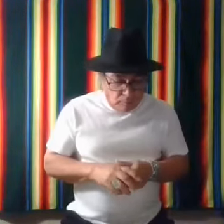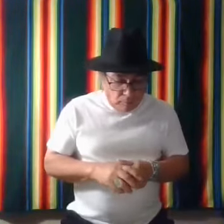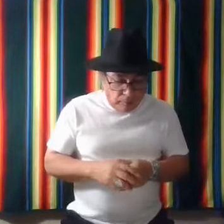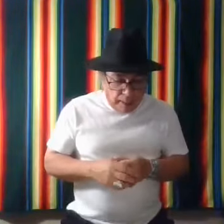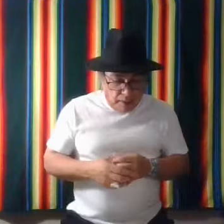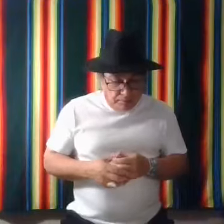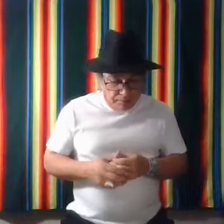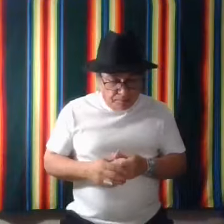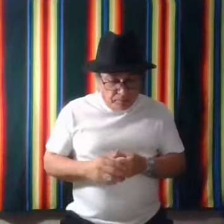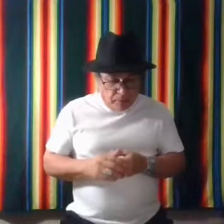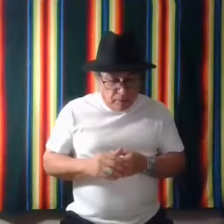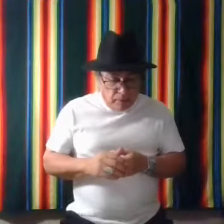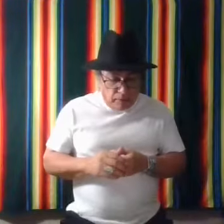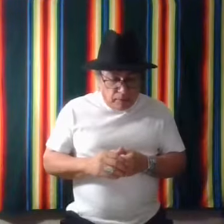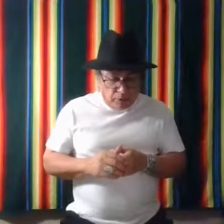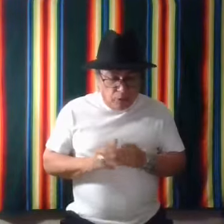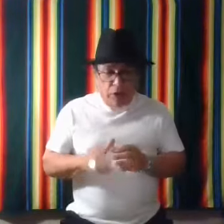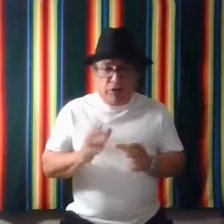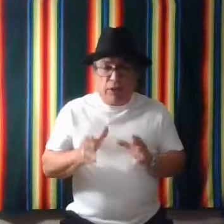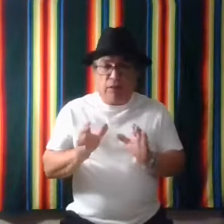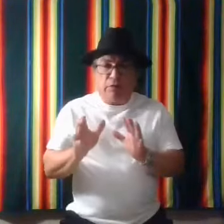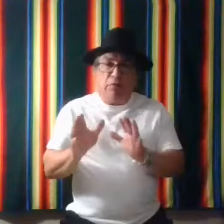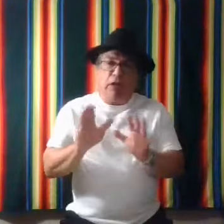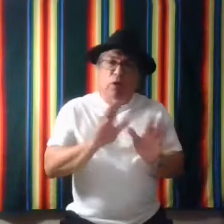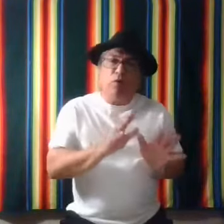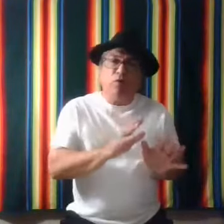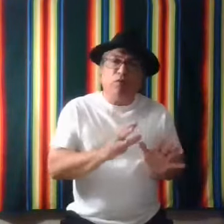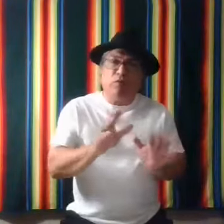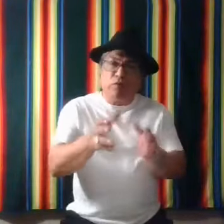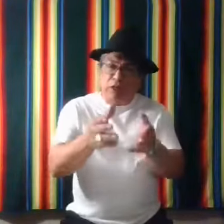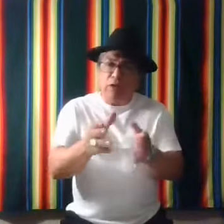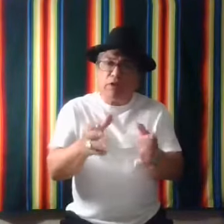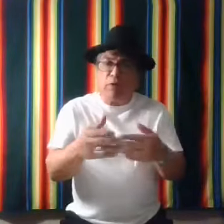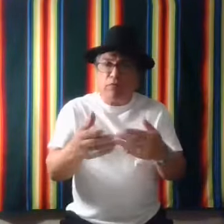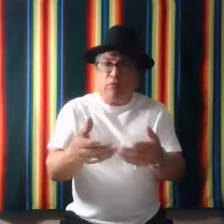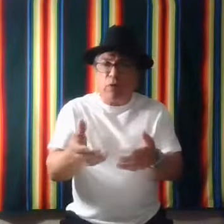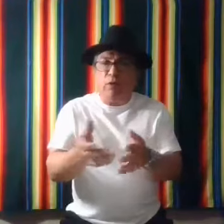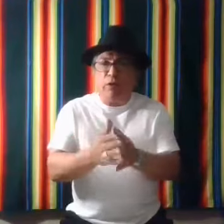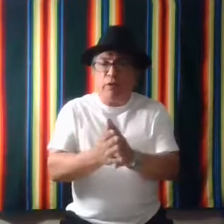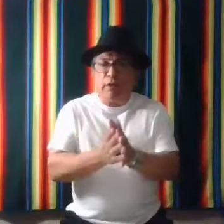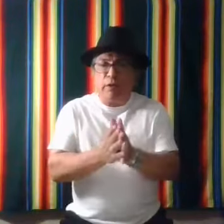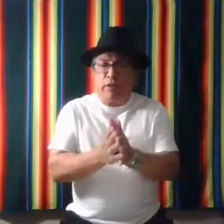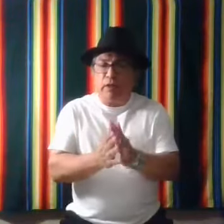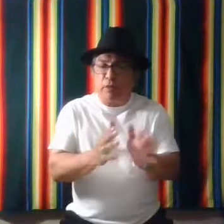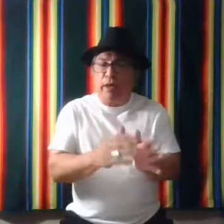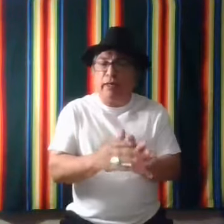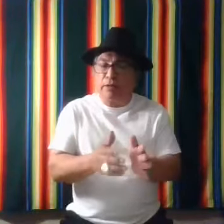now, so we'll use, uh, some of the old videos that we've recorded and done in the past.